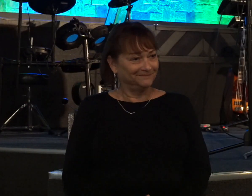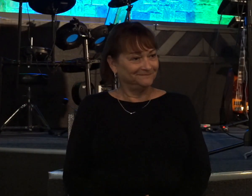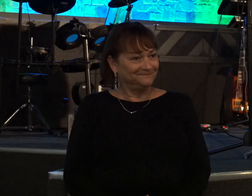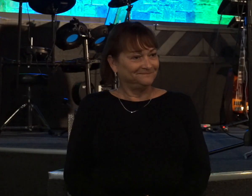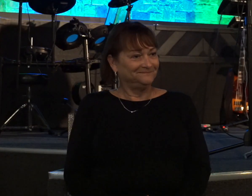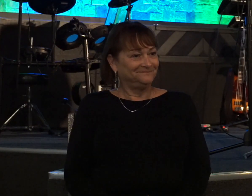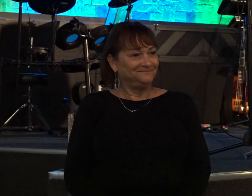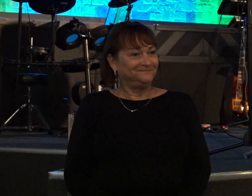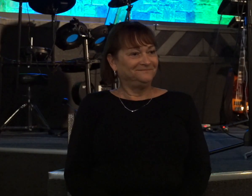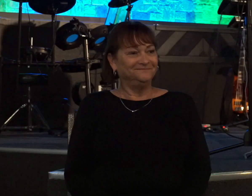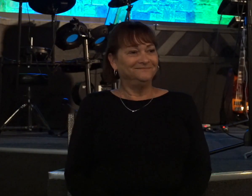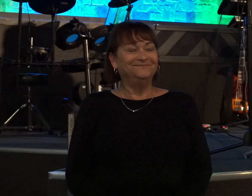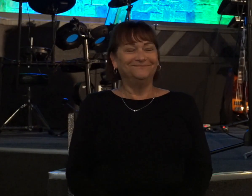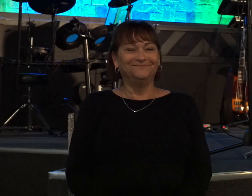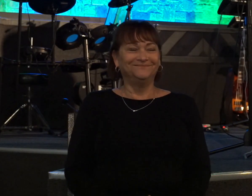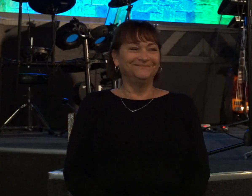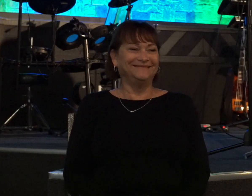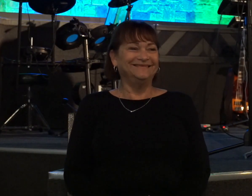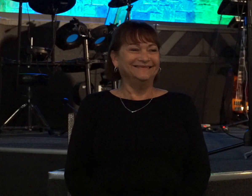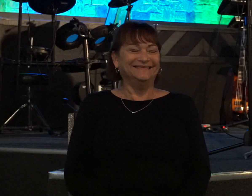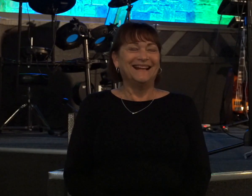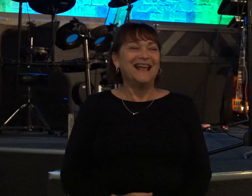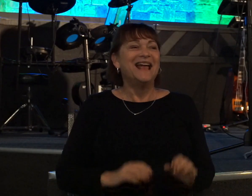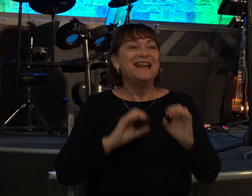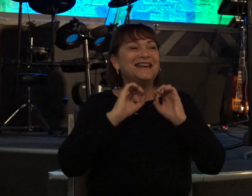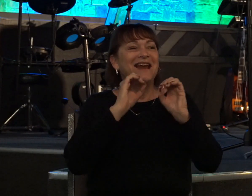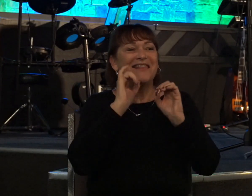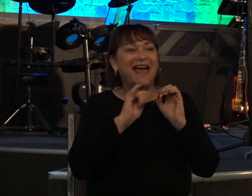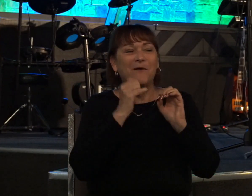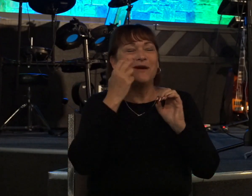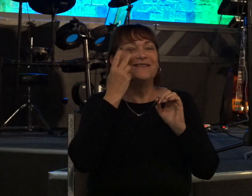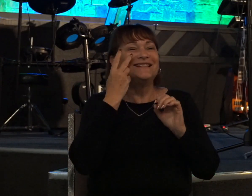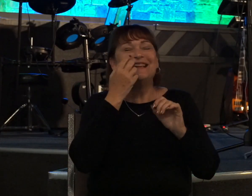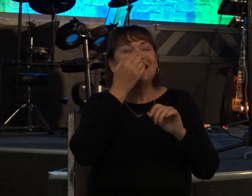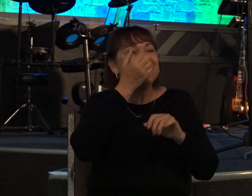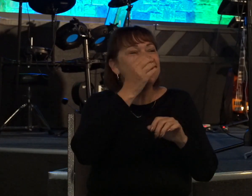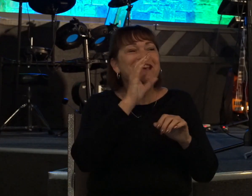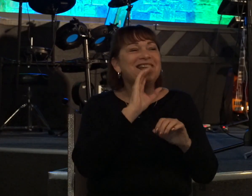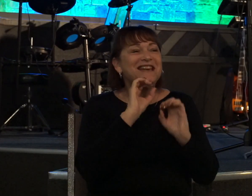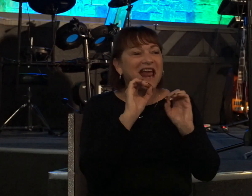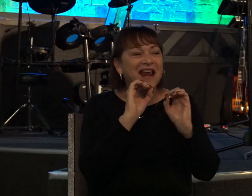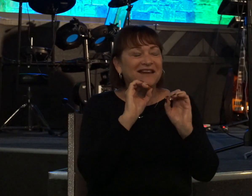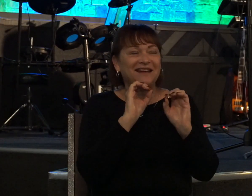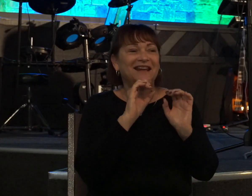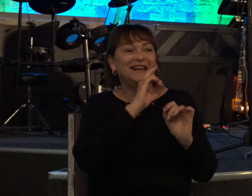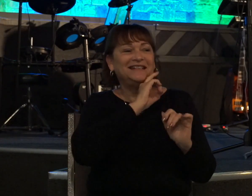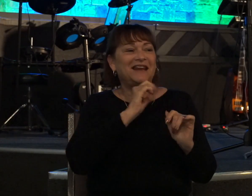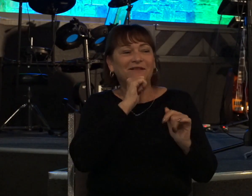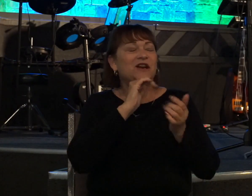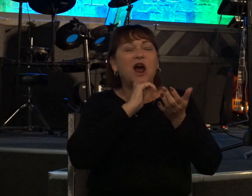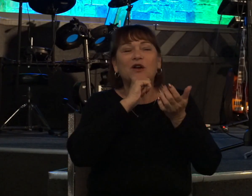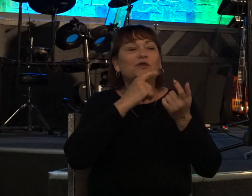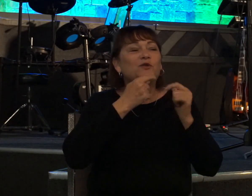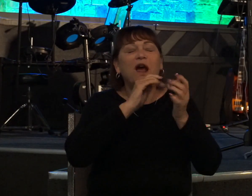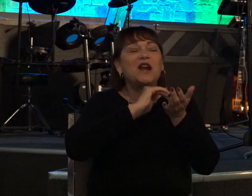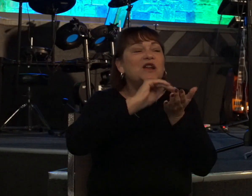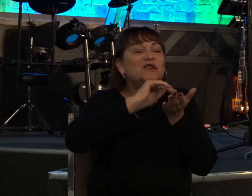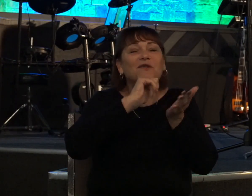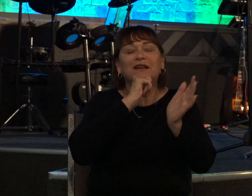no none of that we don't see any of that david didn't try to make any excuses he didn't try to blame